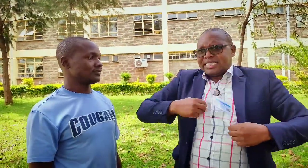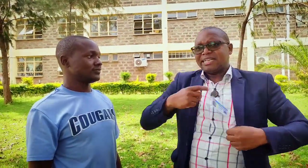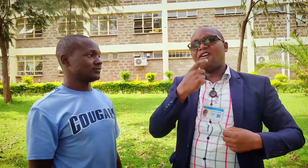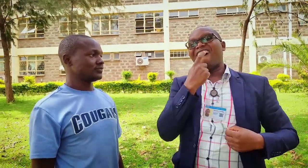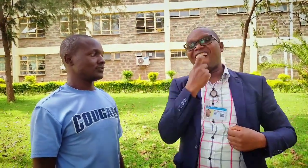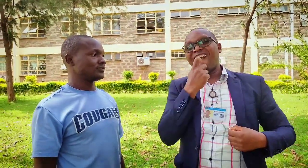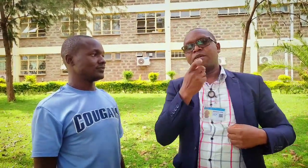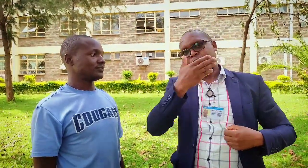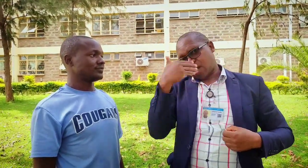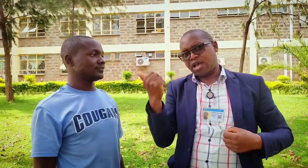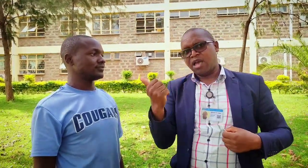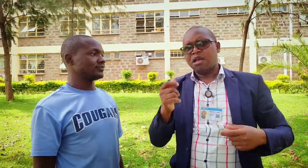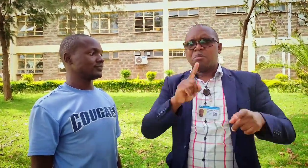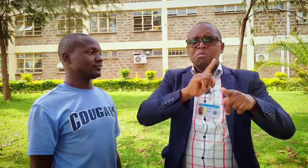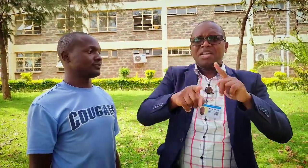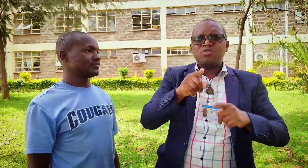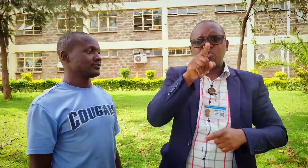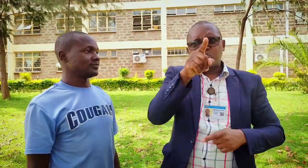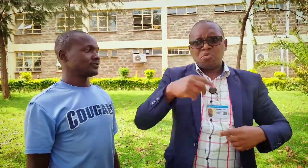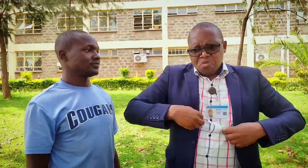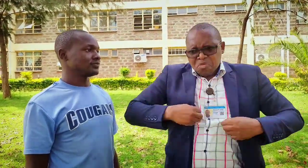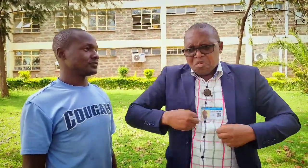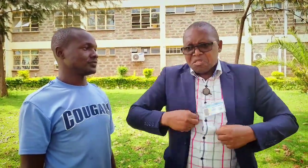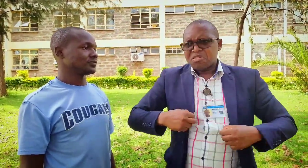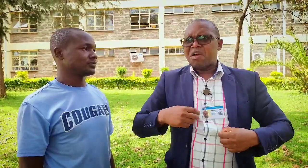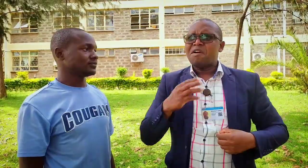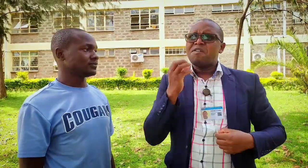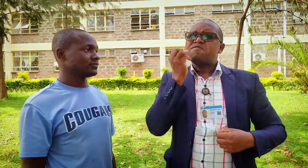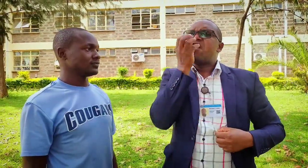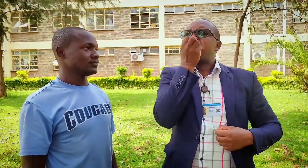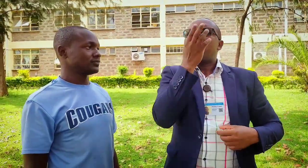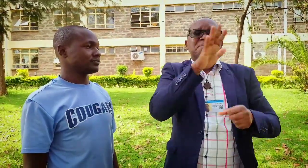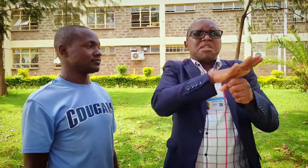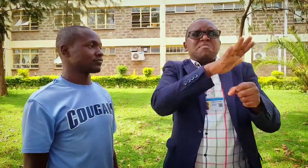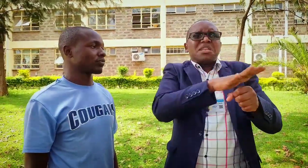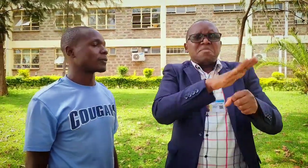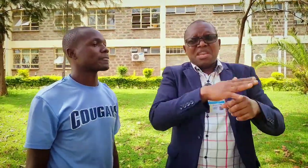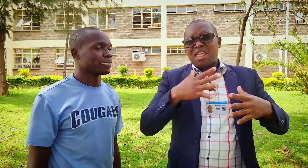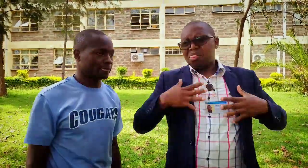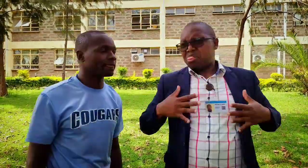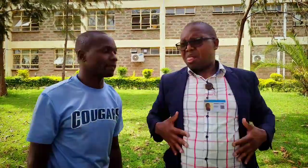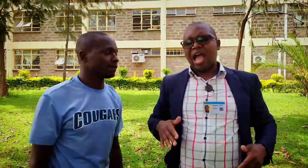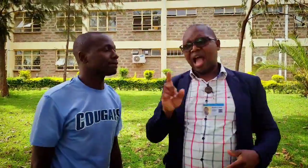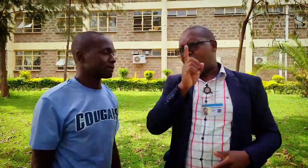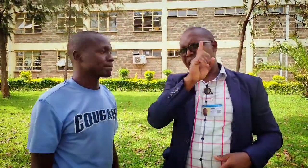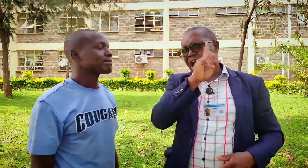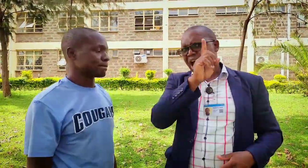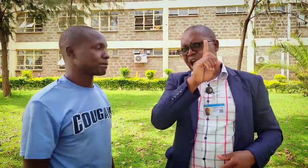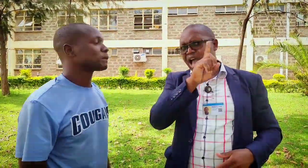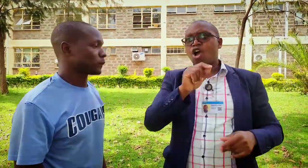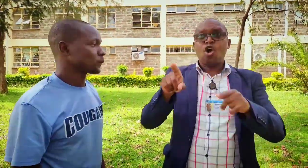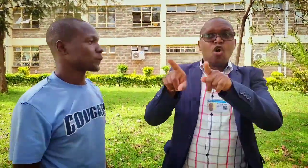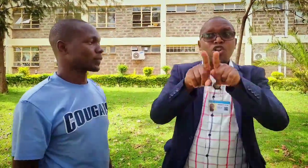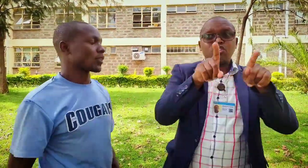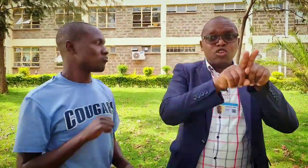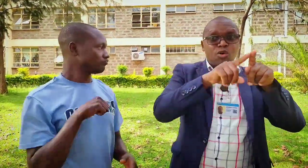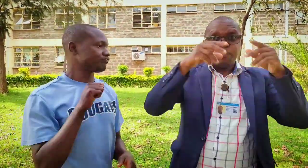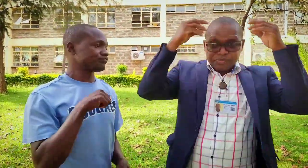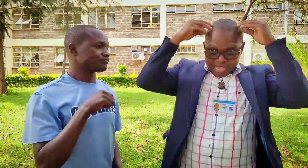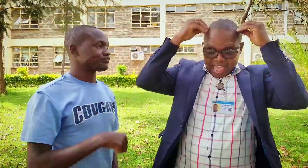the white t-shirt is best you must avoid different colors